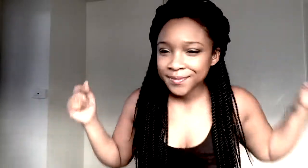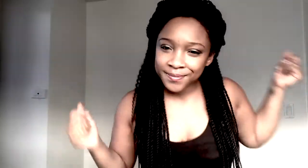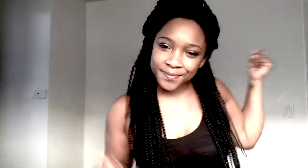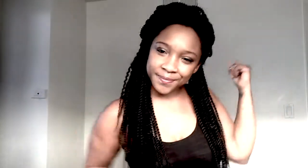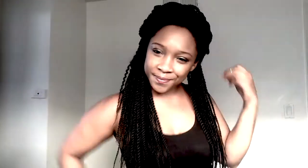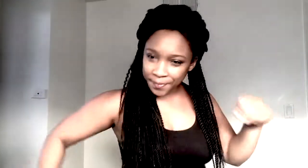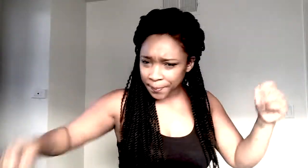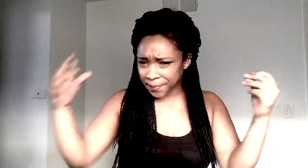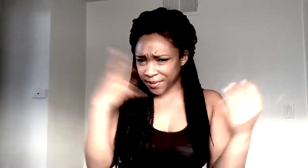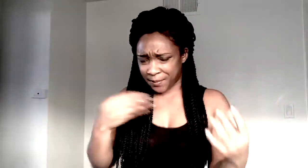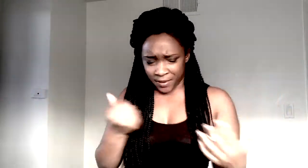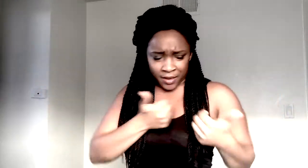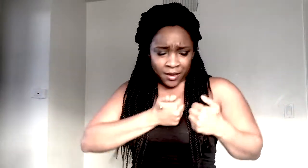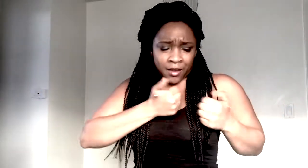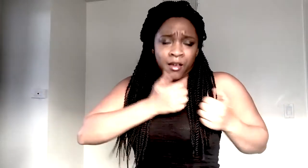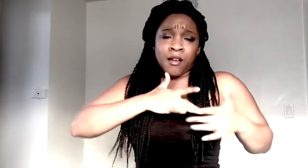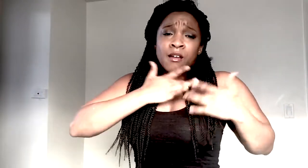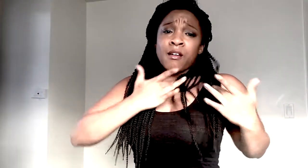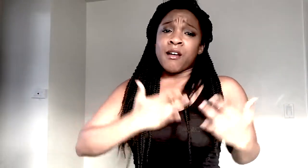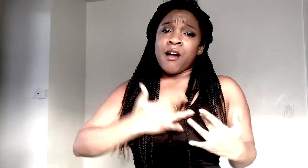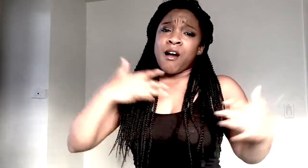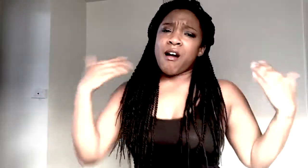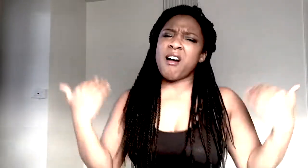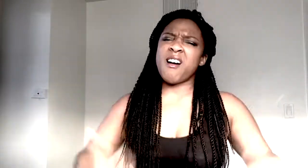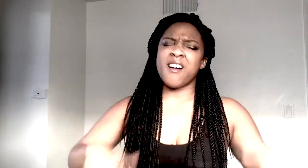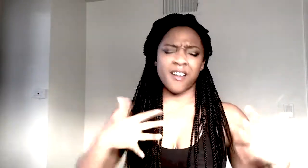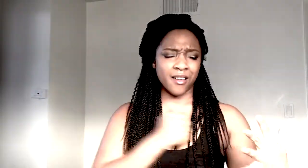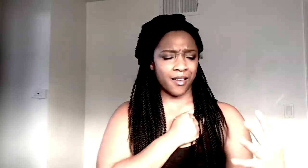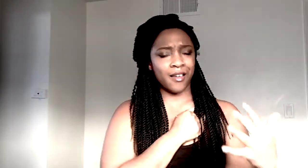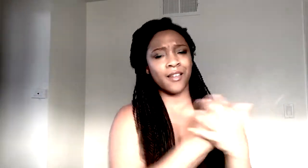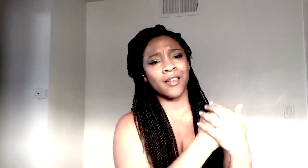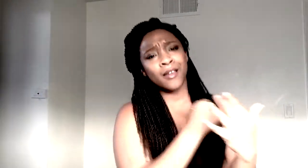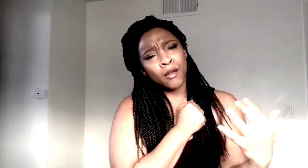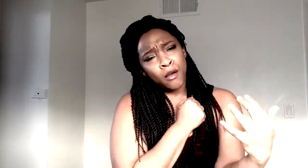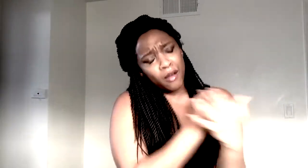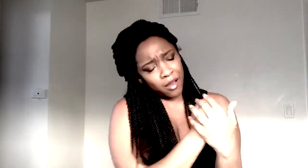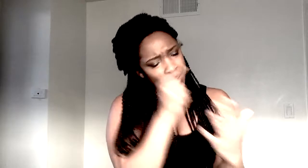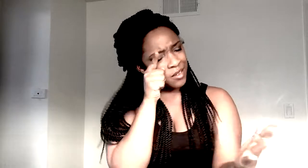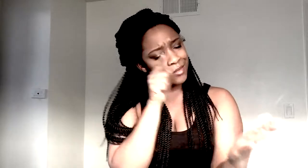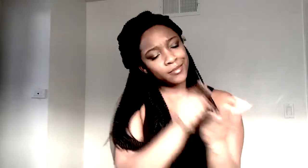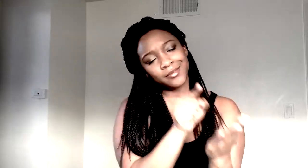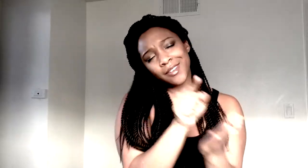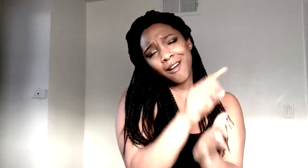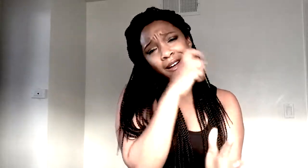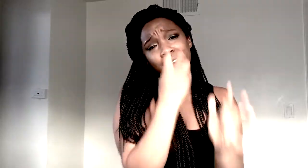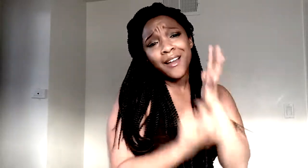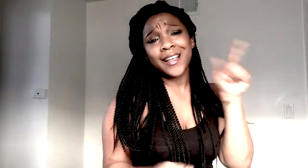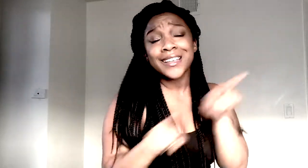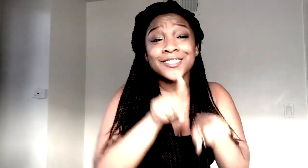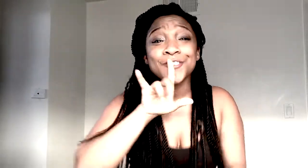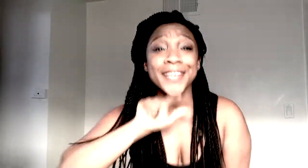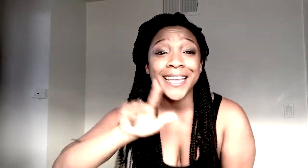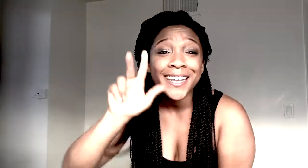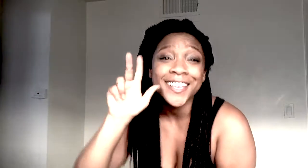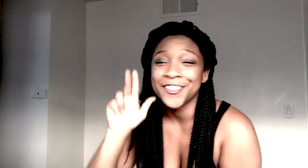And baby, my heart could still fall as hard at twenty-three